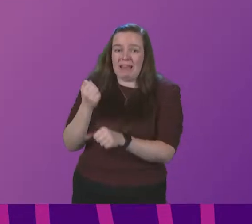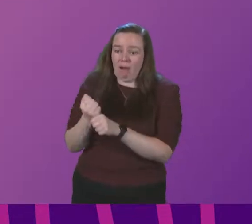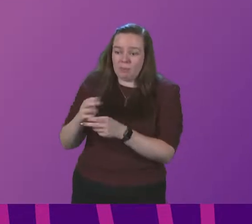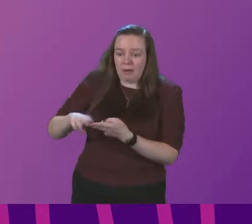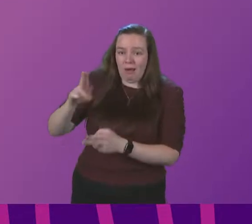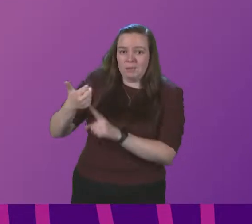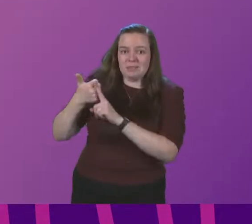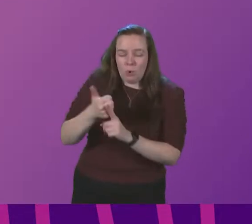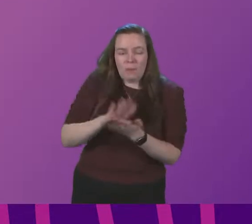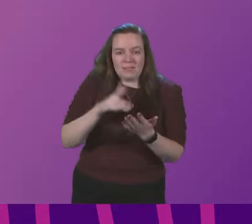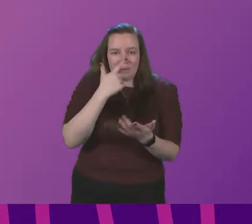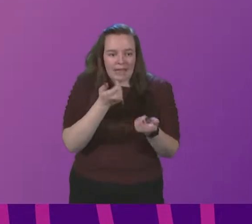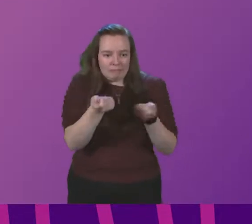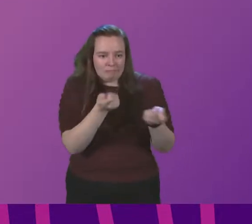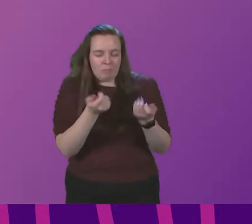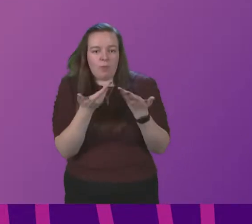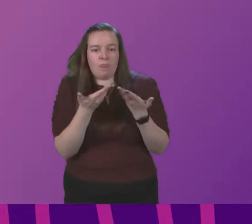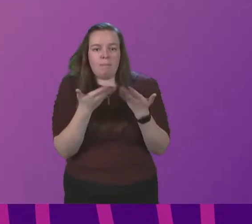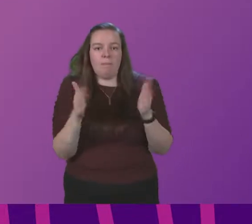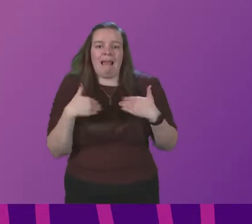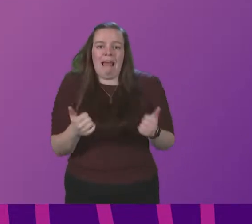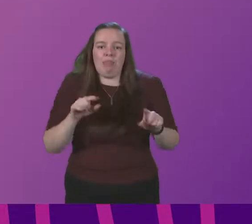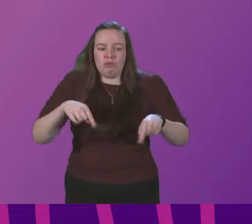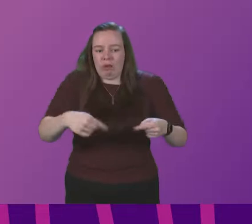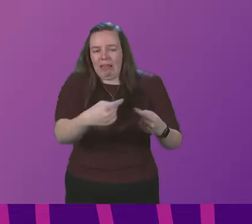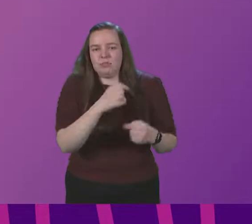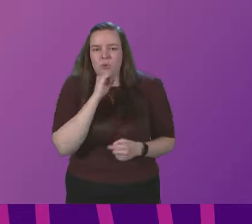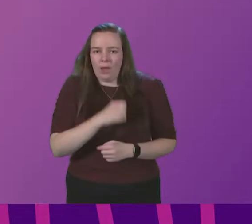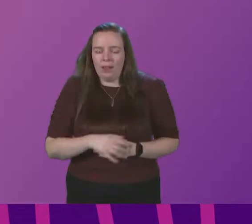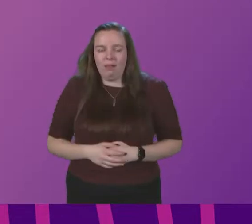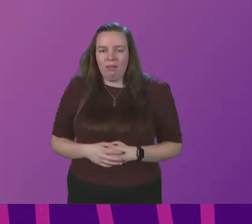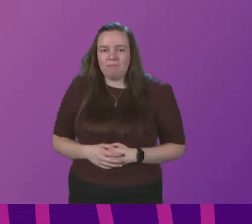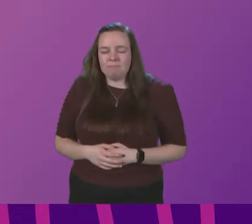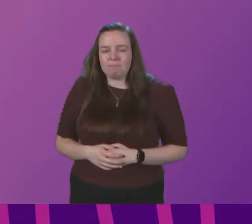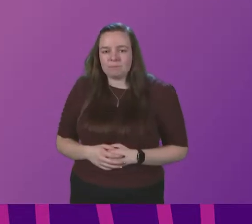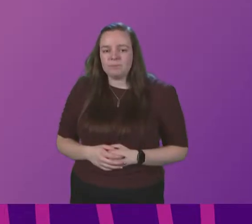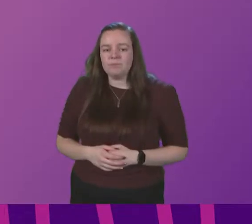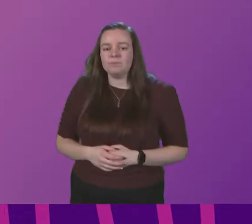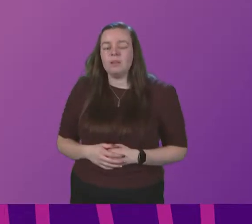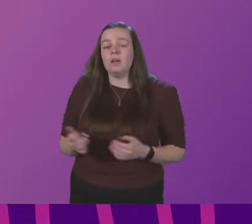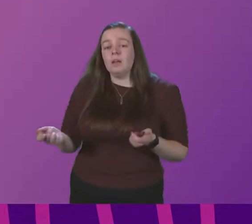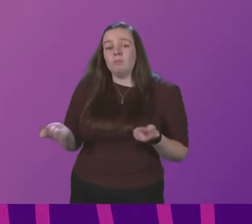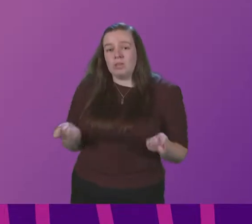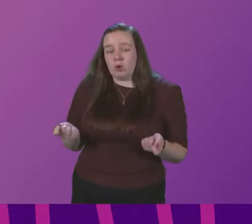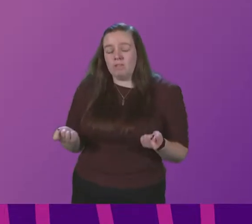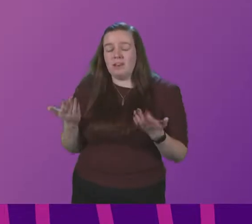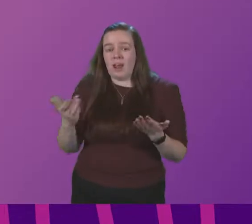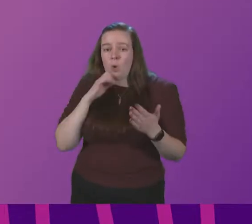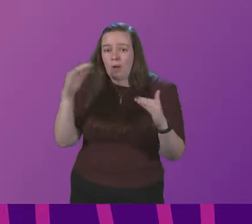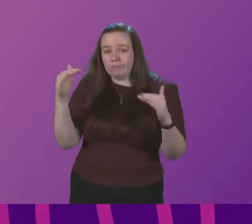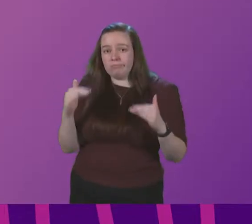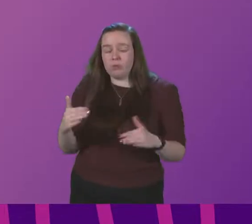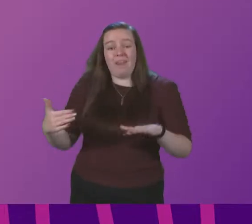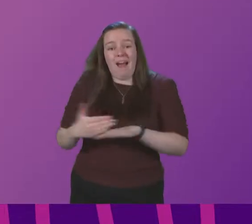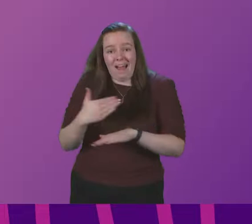us to respond adequately to the public health challenges in the weeks ahead. So, I think, Officer, I will turn now to our